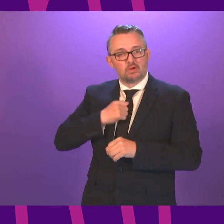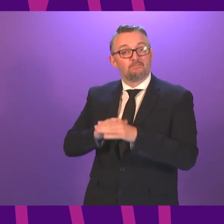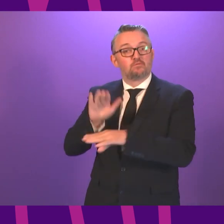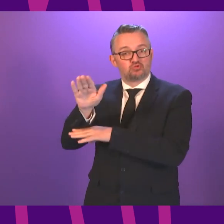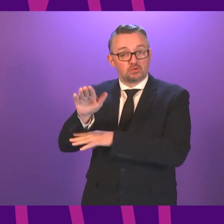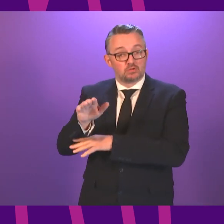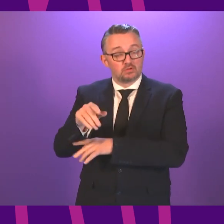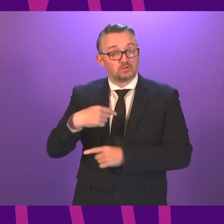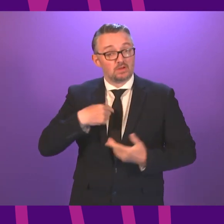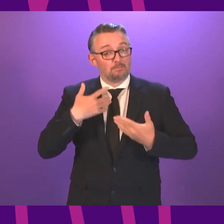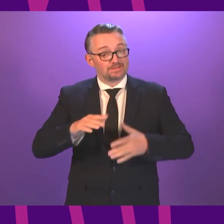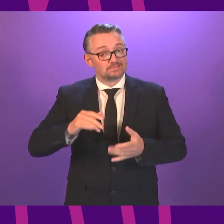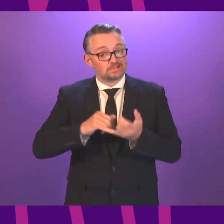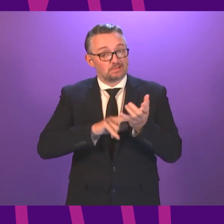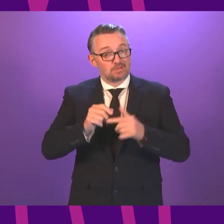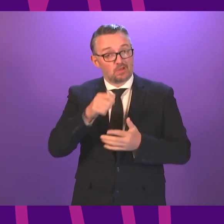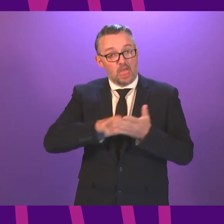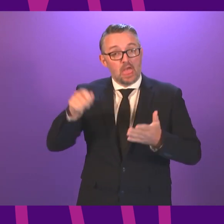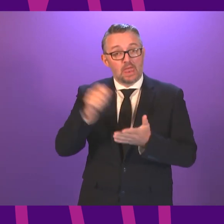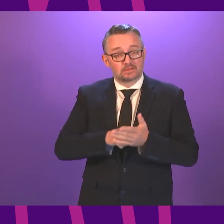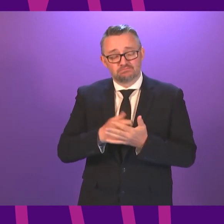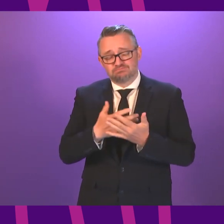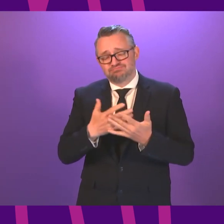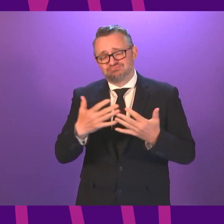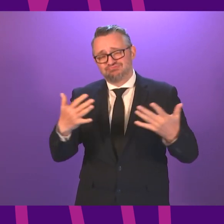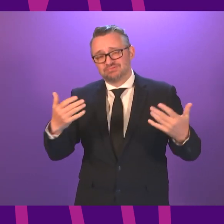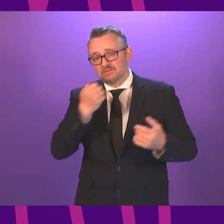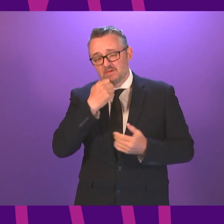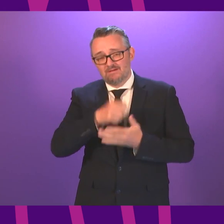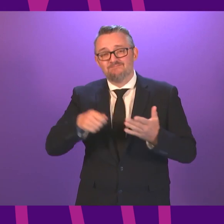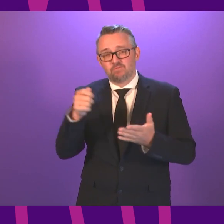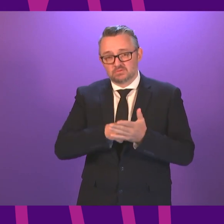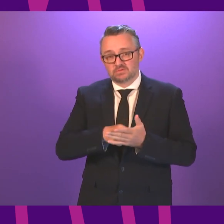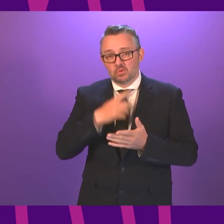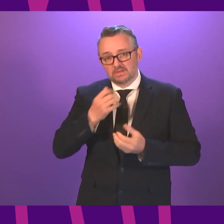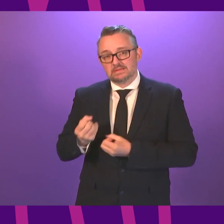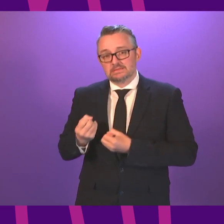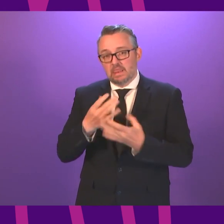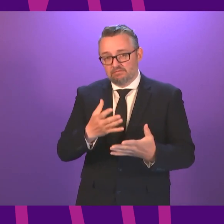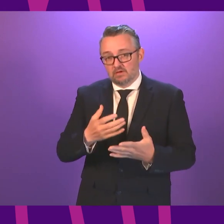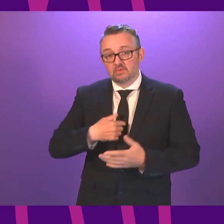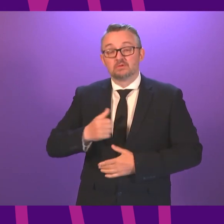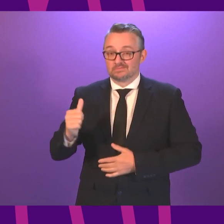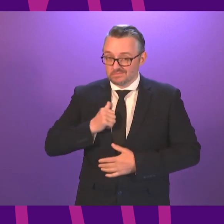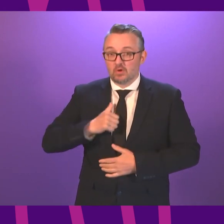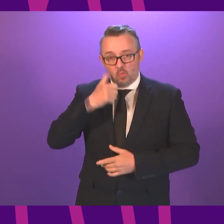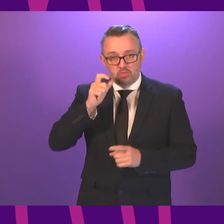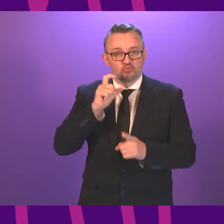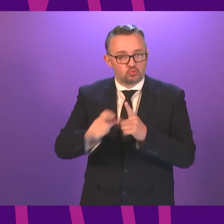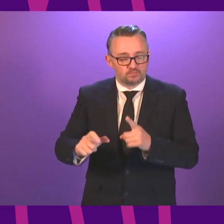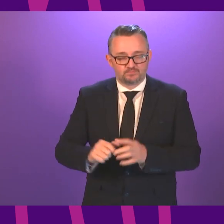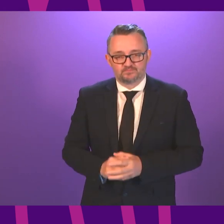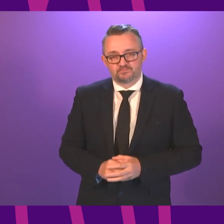on a clear mandate, with a record number of votes to deliver on those commitments, and that is what we intend to do.